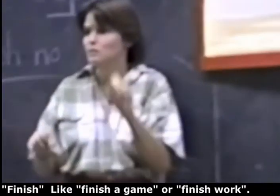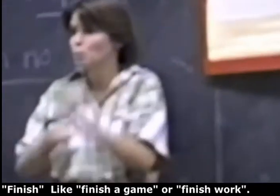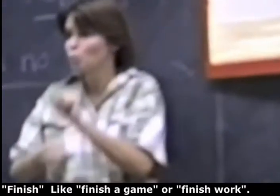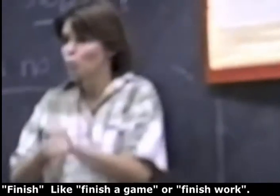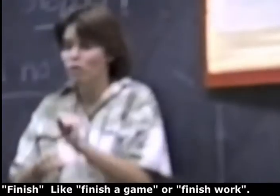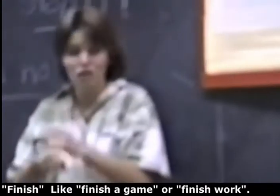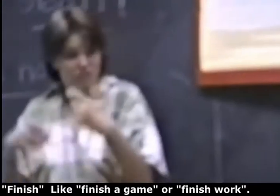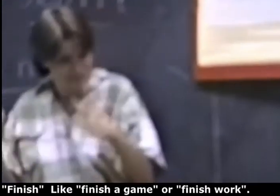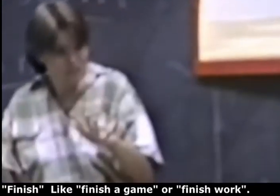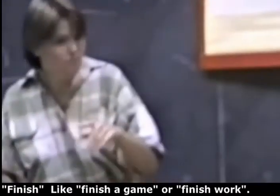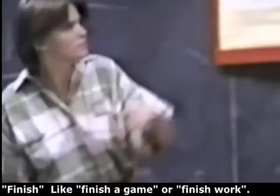She She So Kohanne